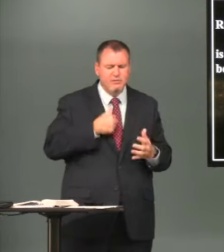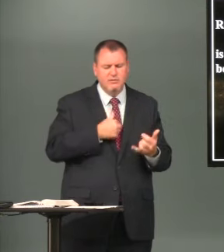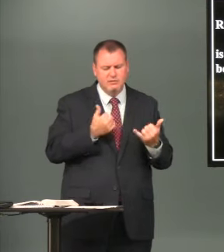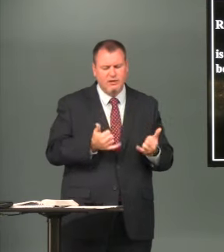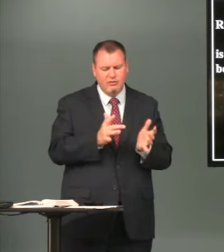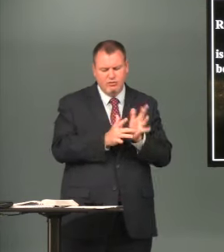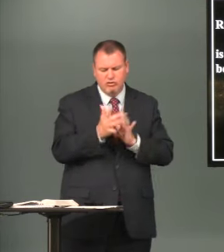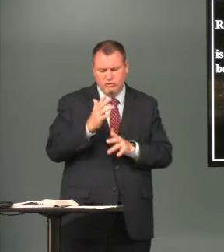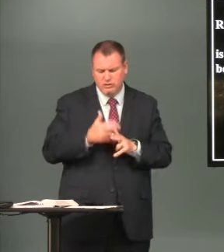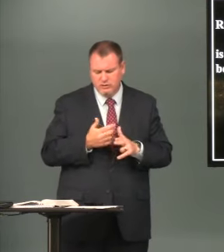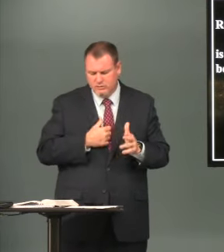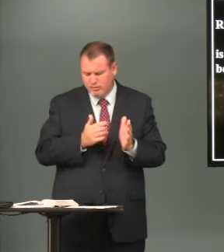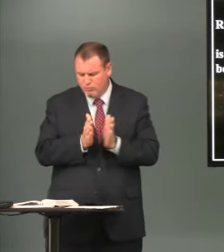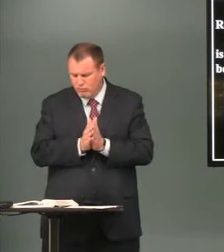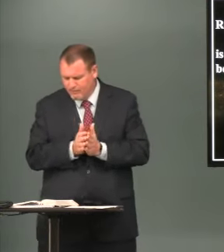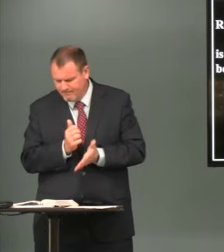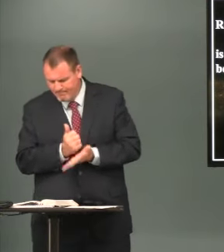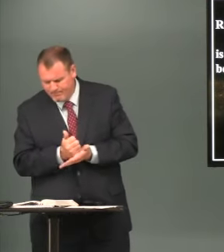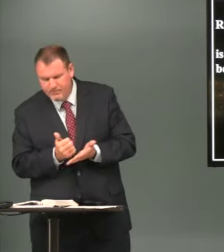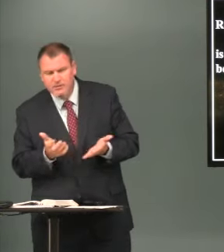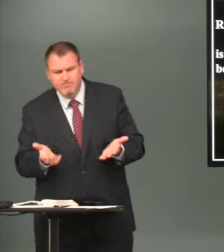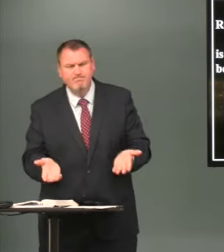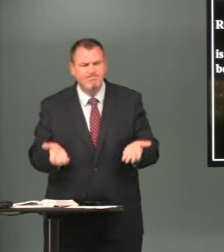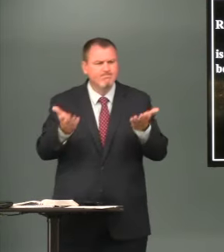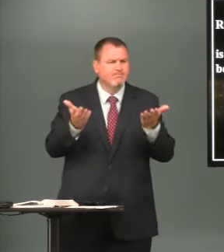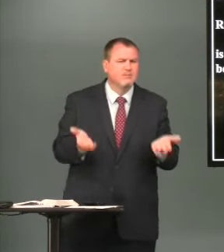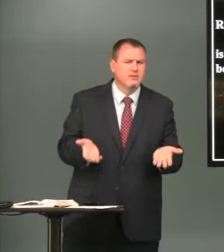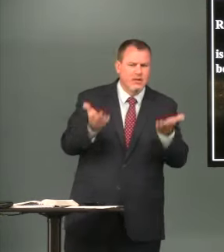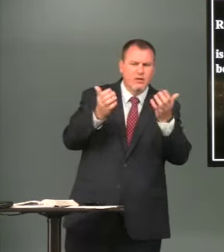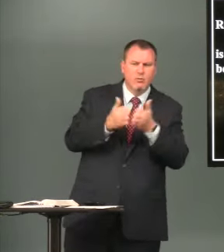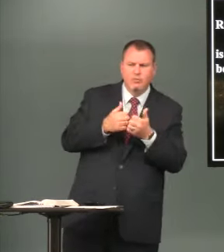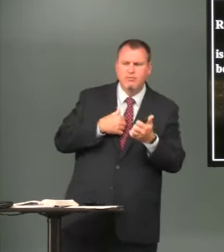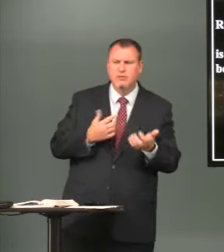bless us now Lord in Jesus name I pray amen please stand